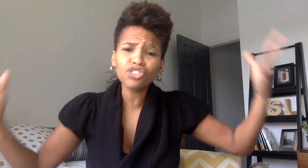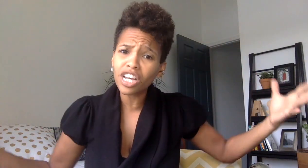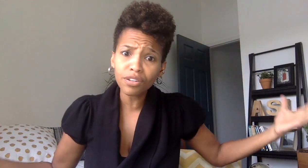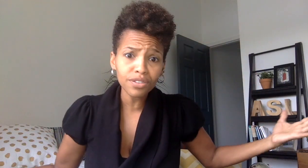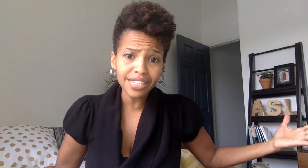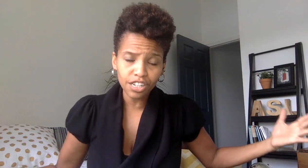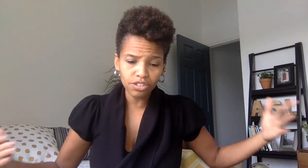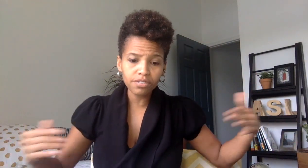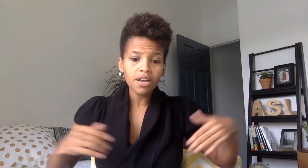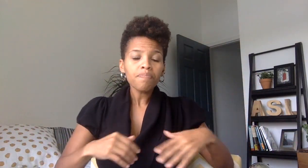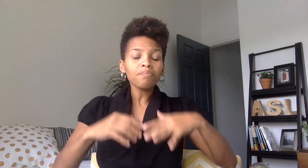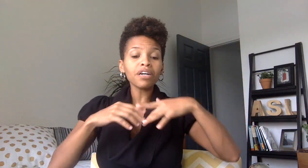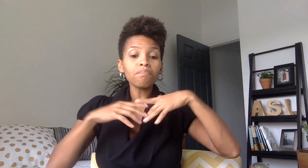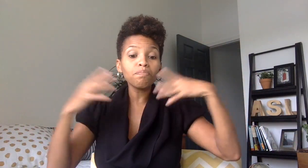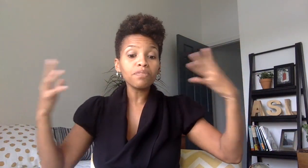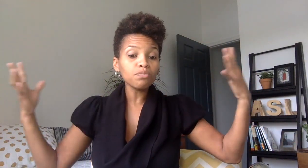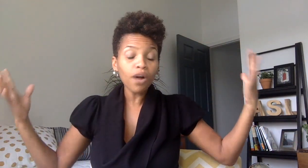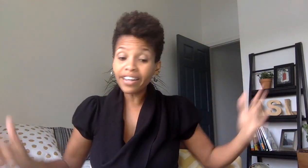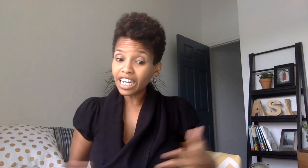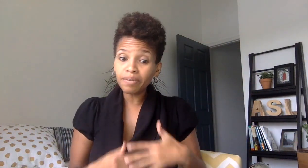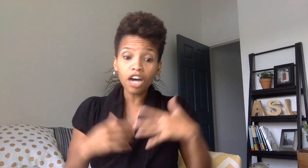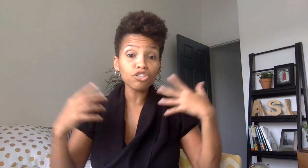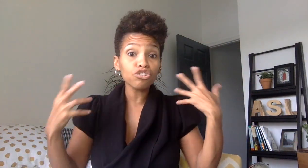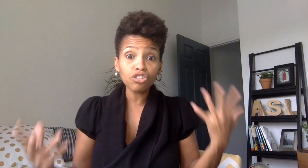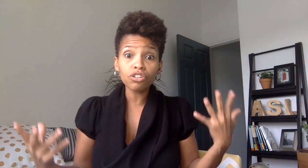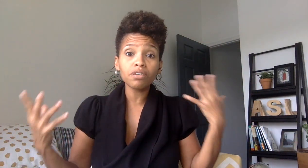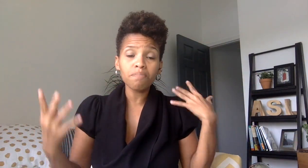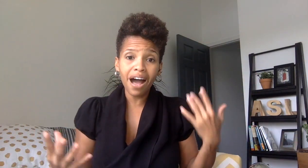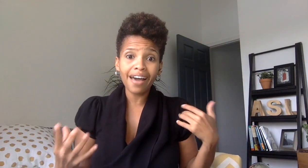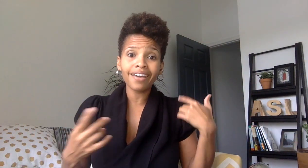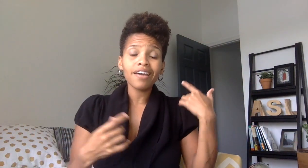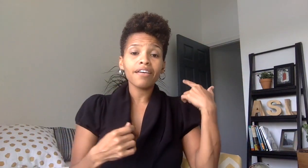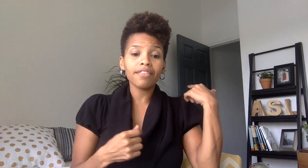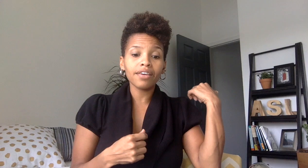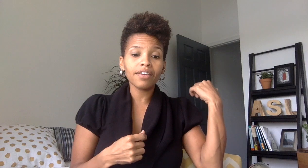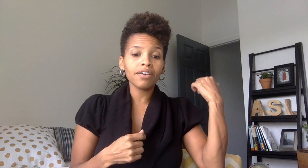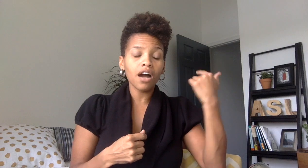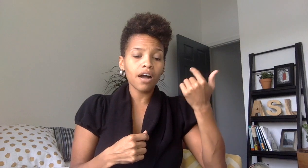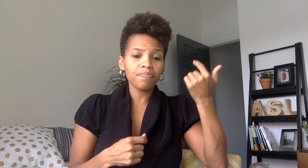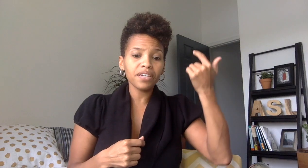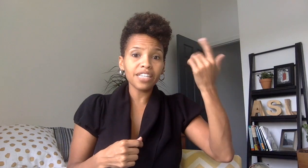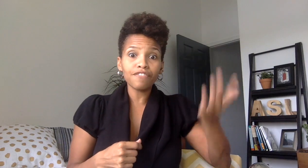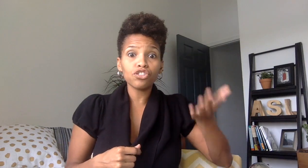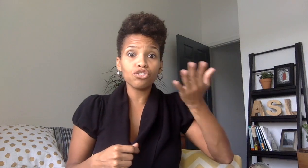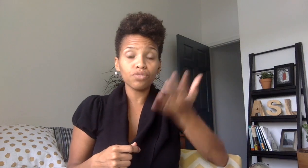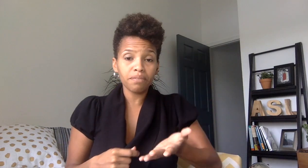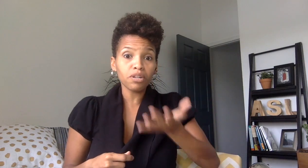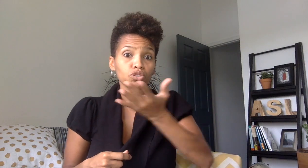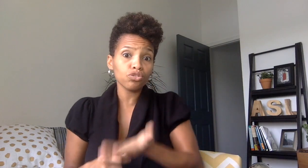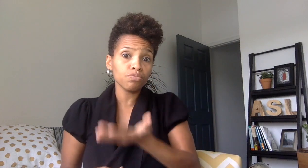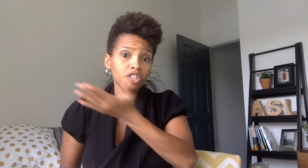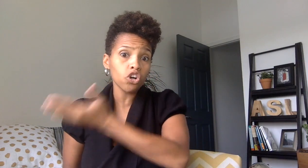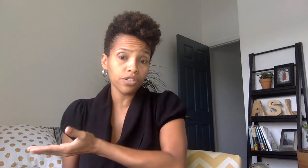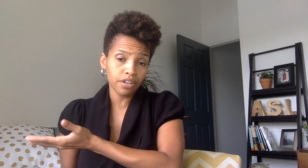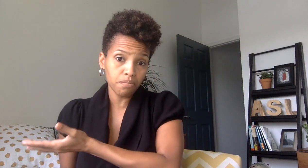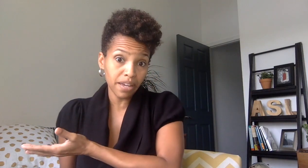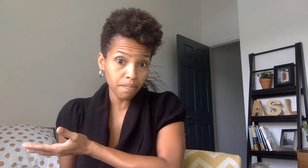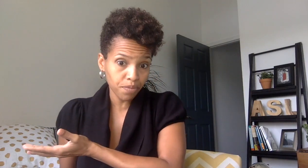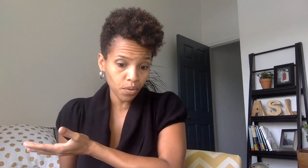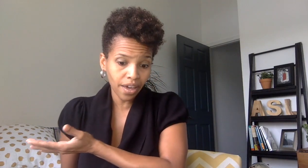generalizations but probably not going to be understood by the um the deaf student middle school student with a cochlear implant okay